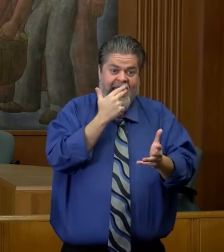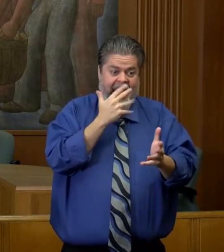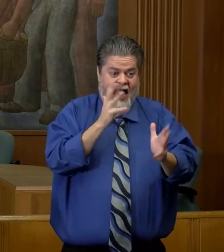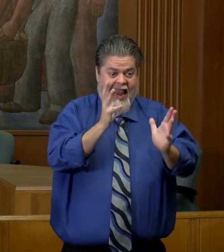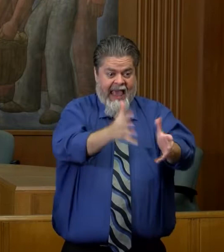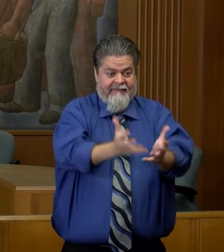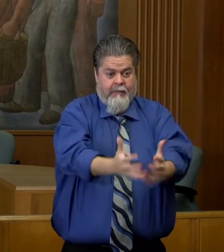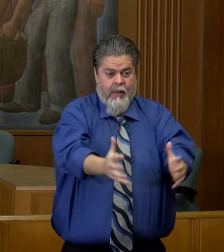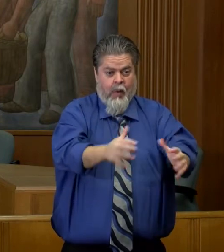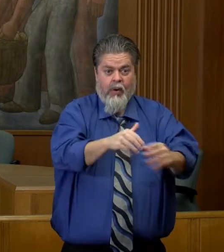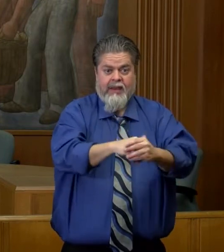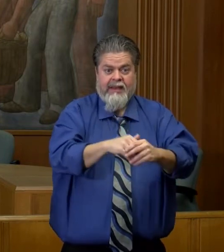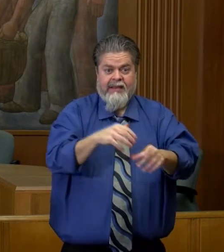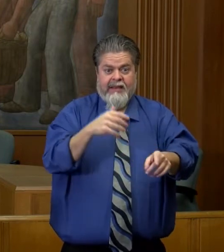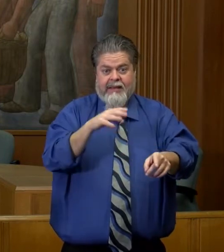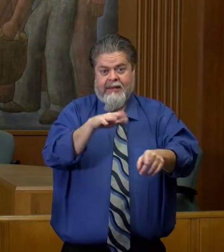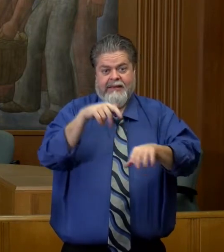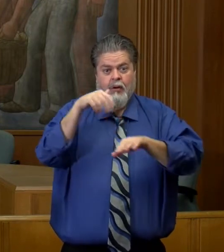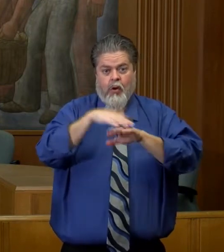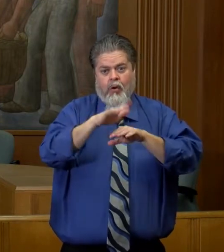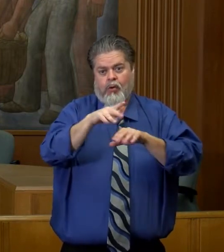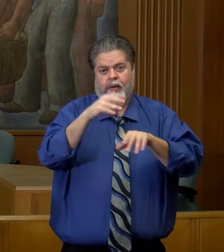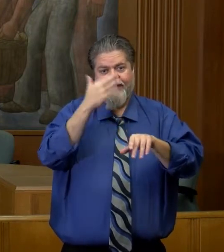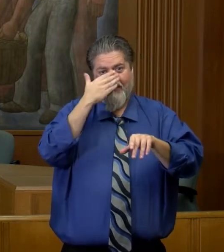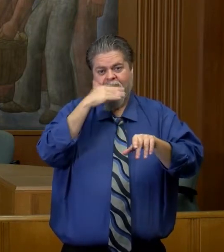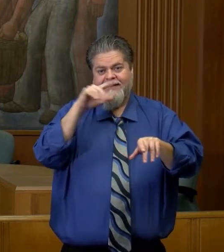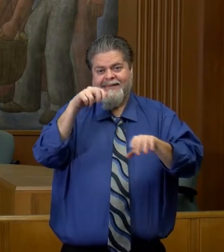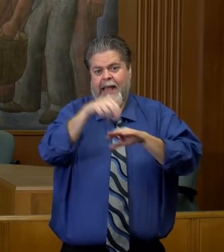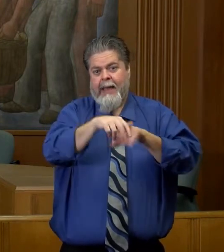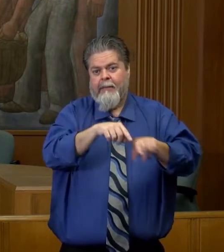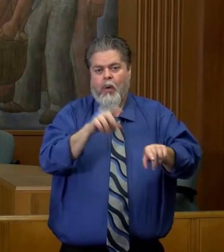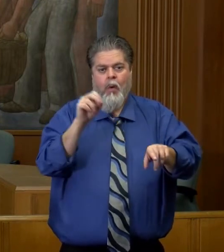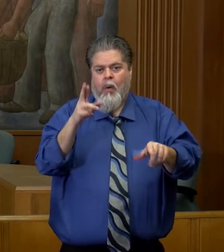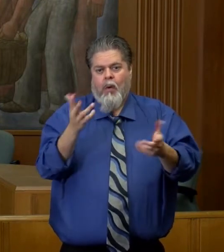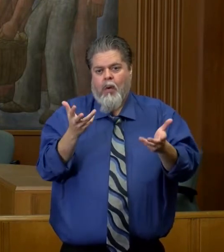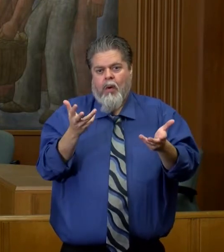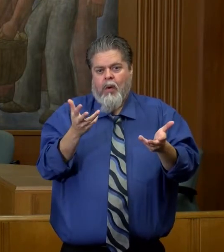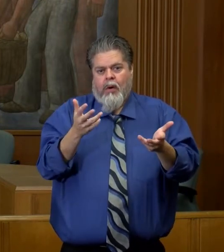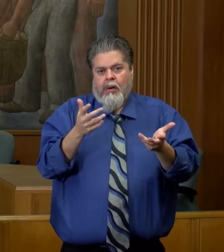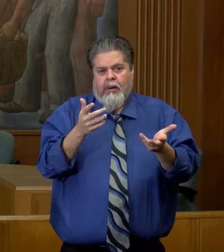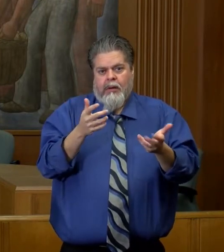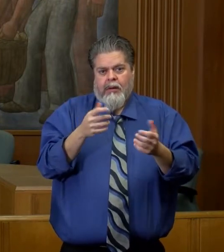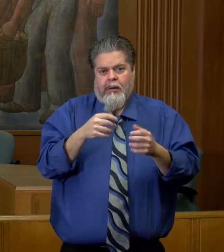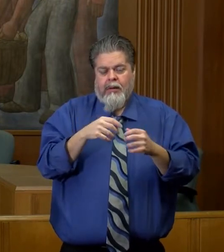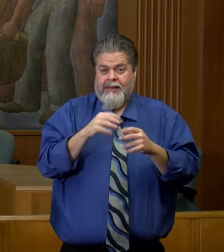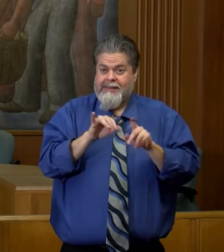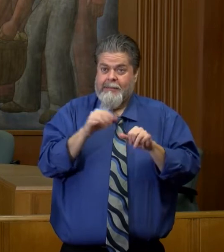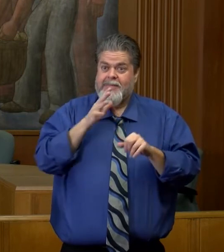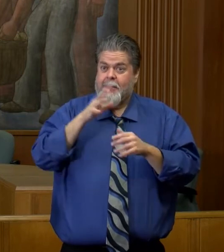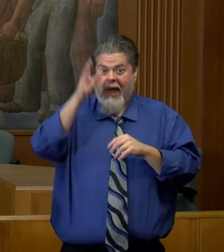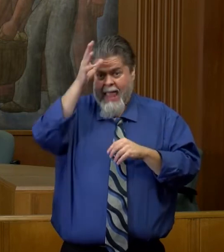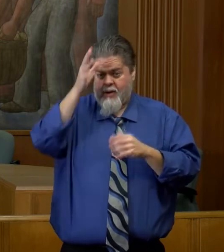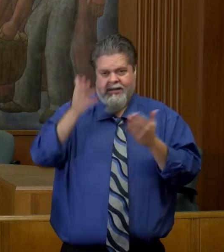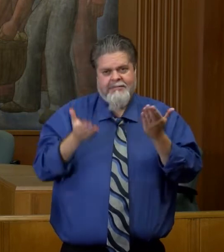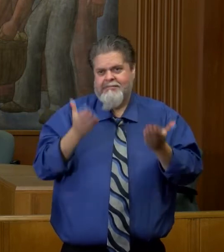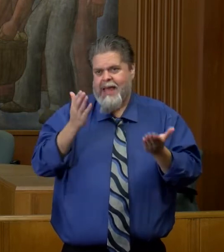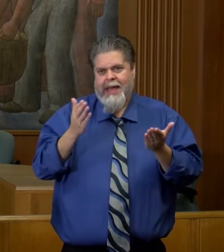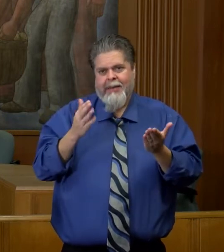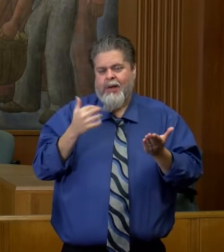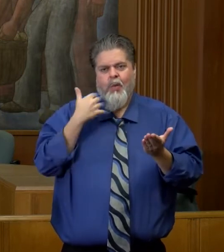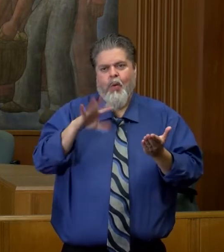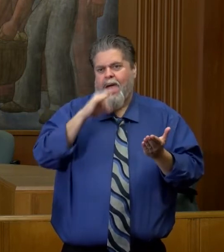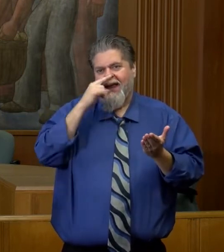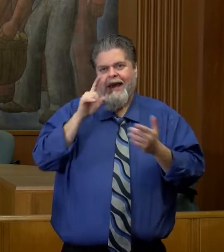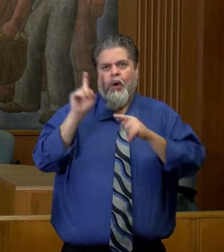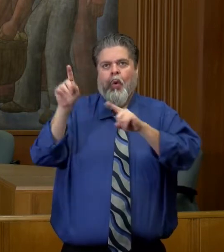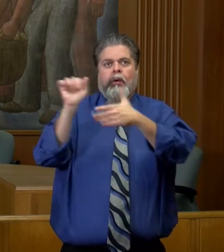in the front or you, you know, avoid close contact. I would guess also there's probably a lot of parents who will just skip the trick-or-treating this year as